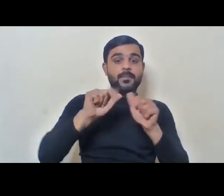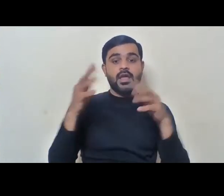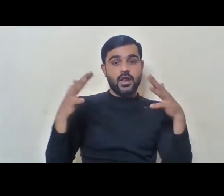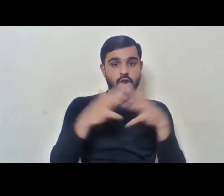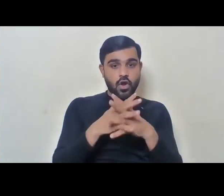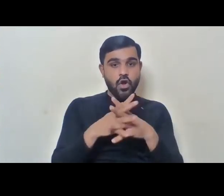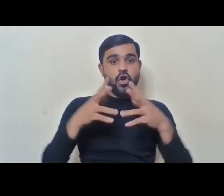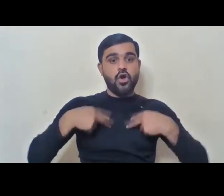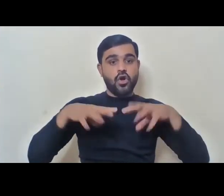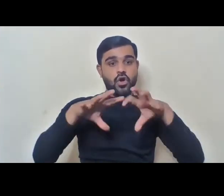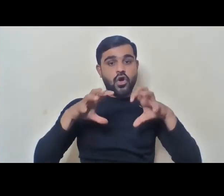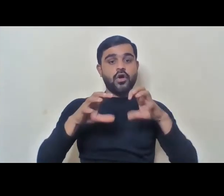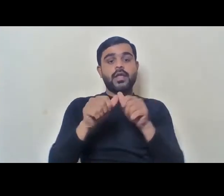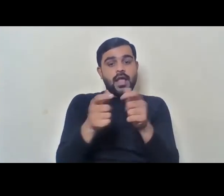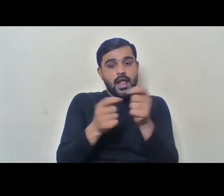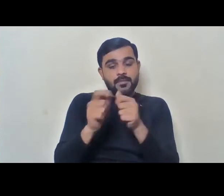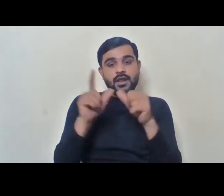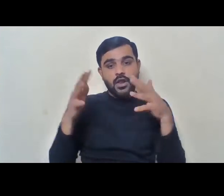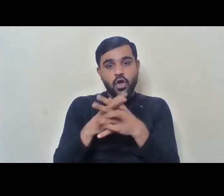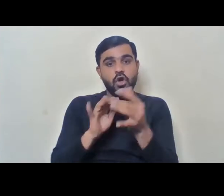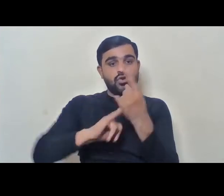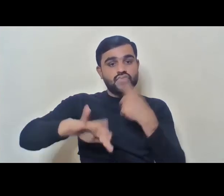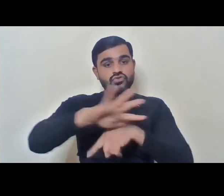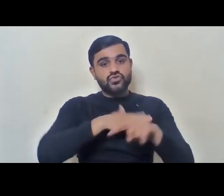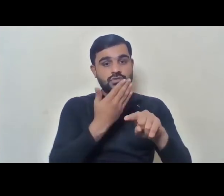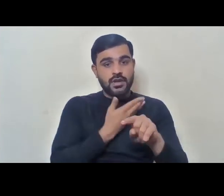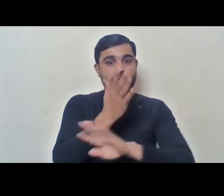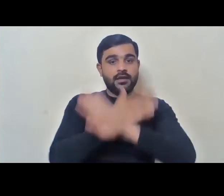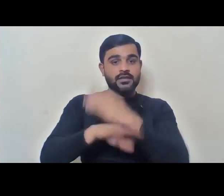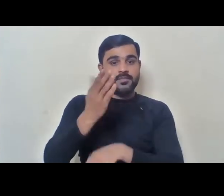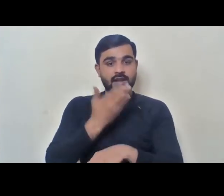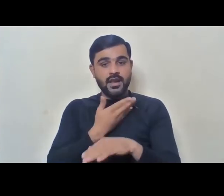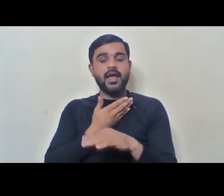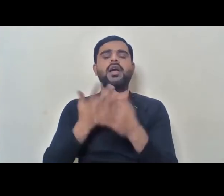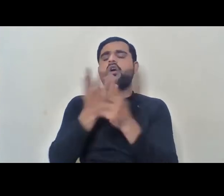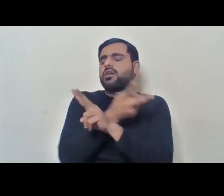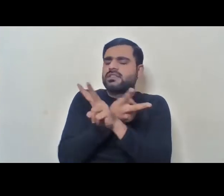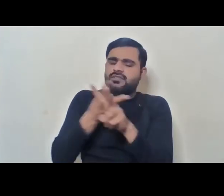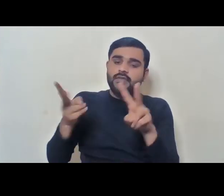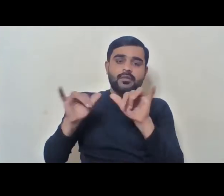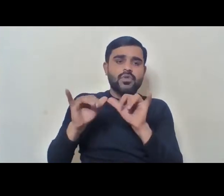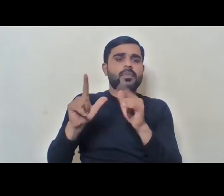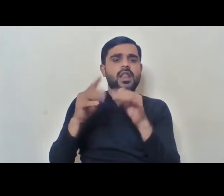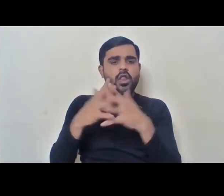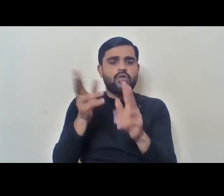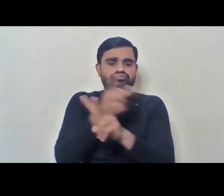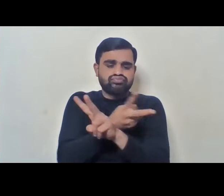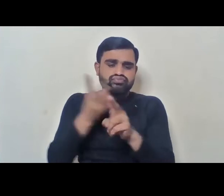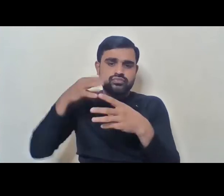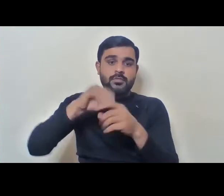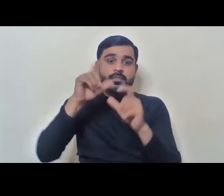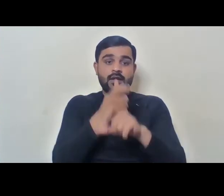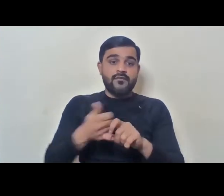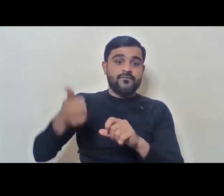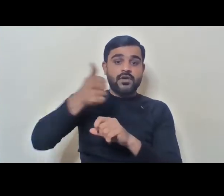constitution, administrative law, social rights, disability rights, family law, consumer rights, and property law. She is also the founder of the